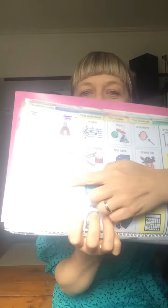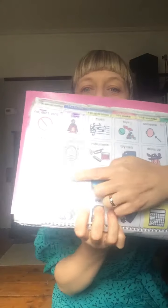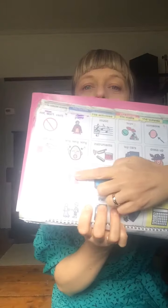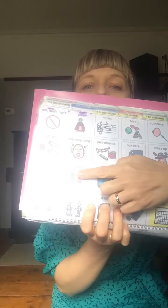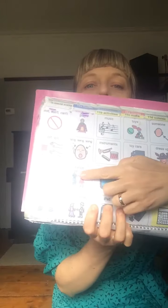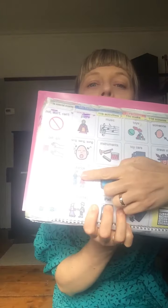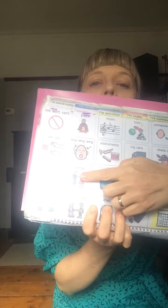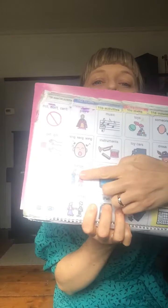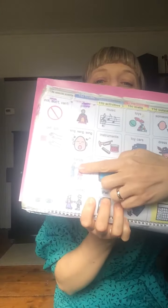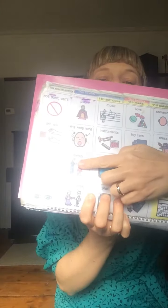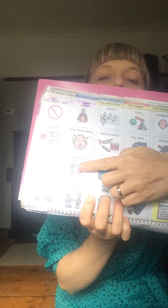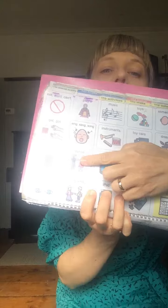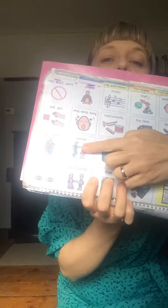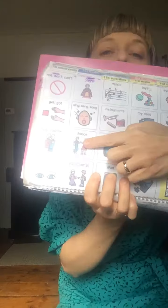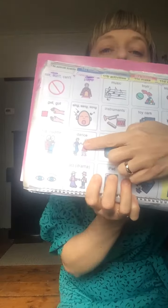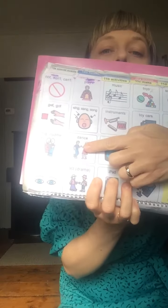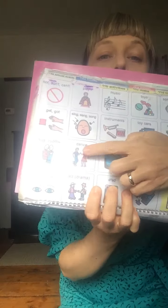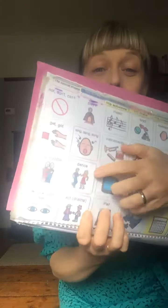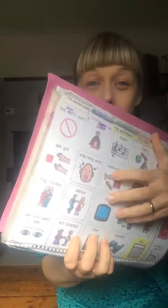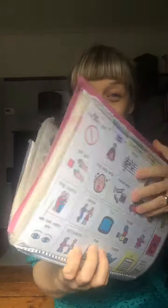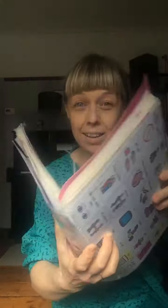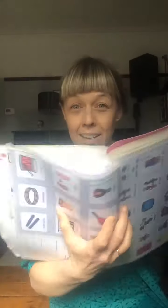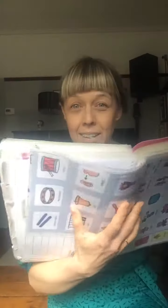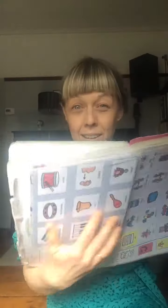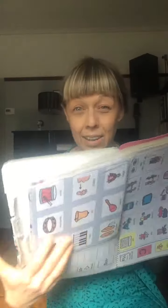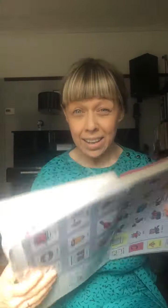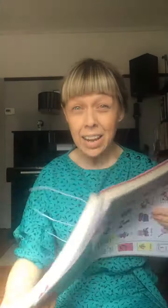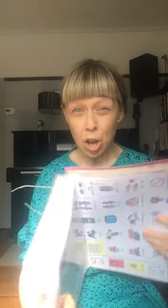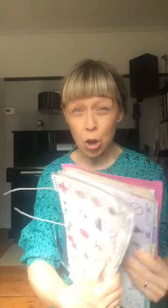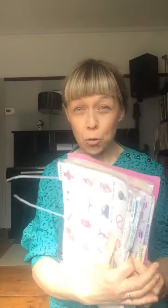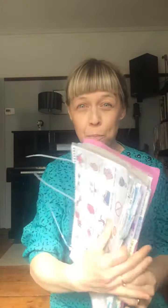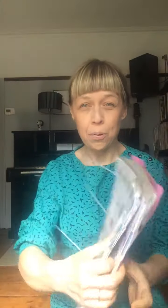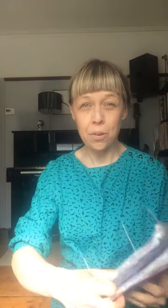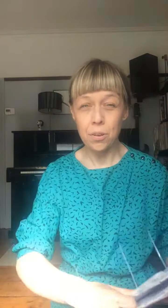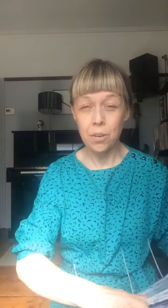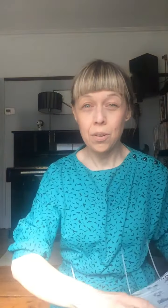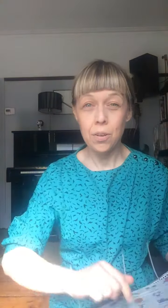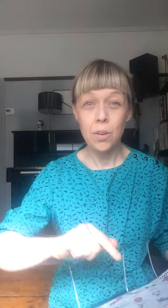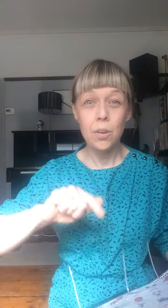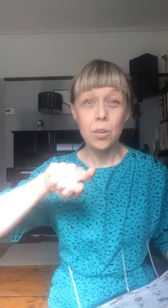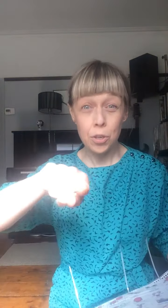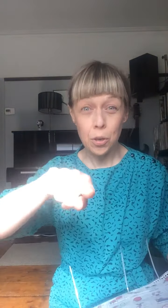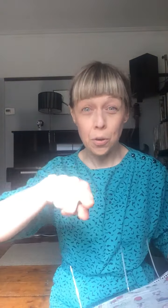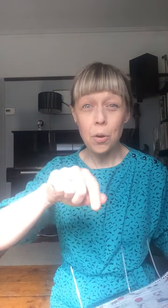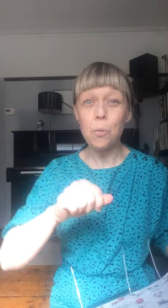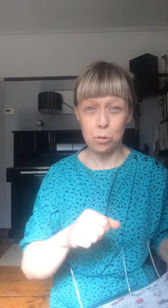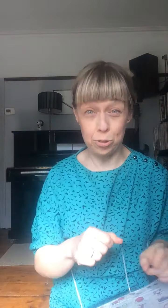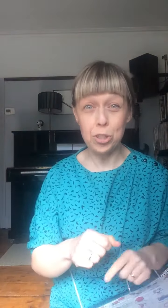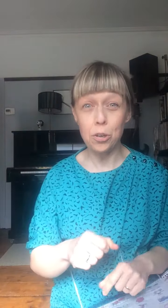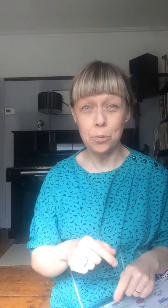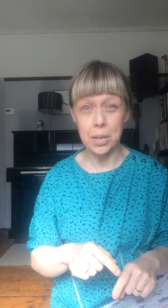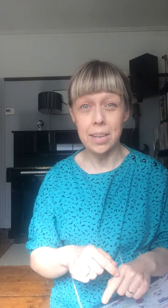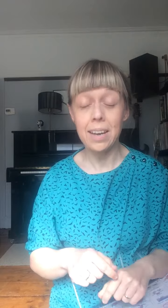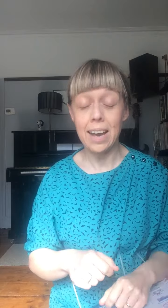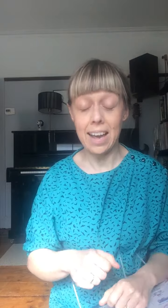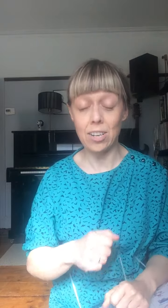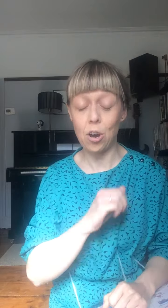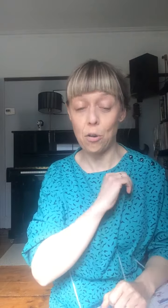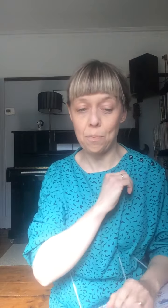dance. And I hope you will join me at home.